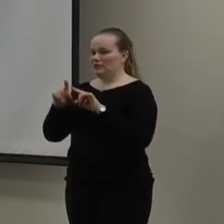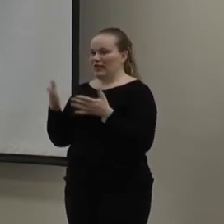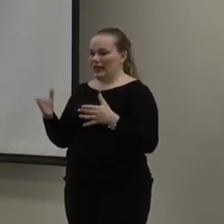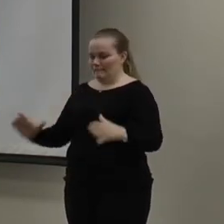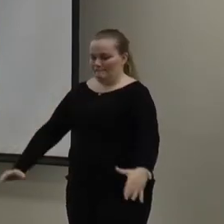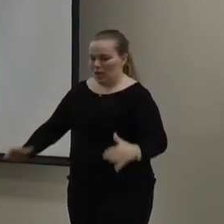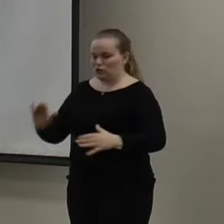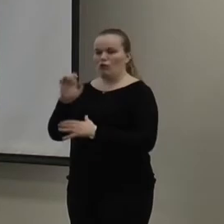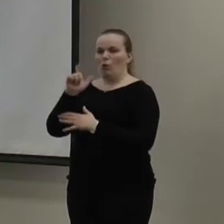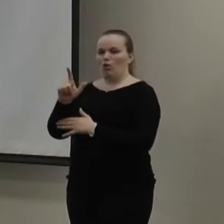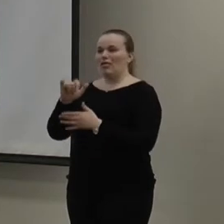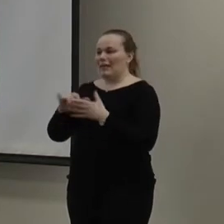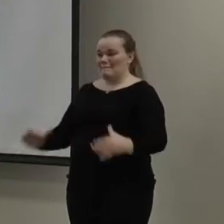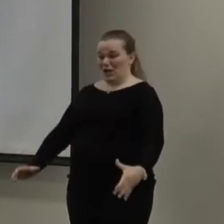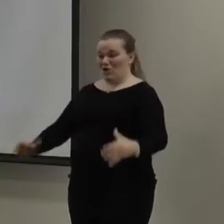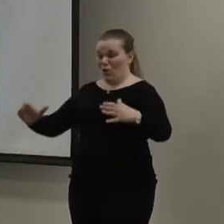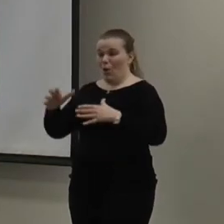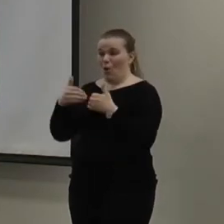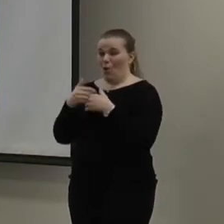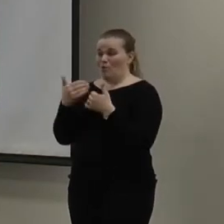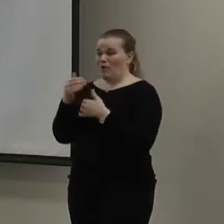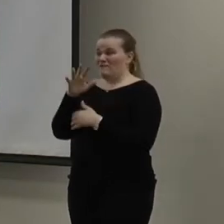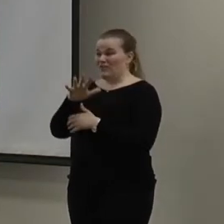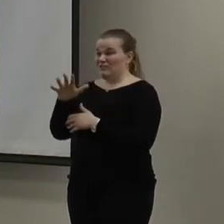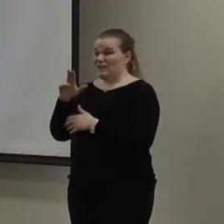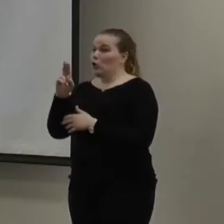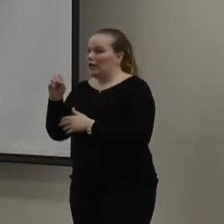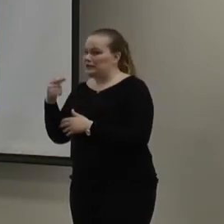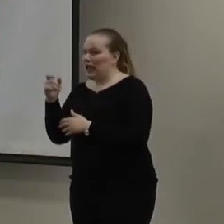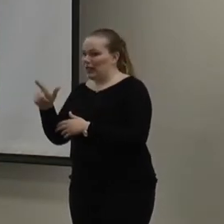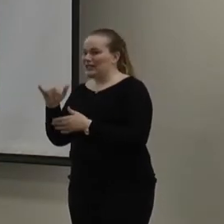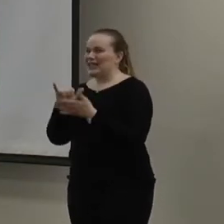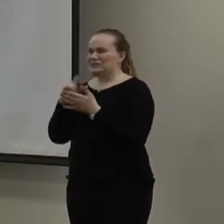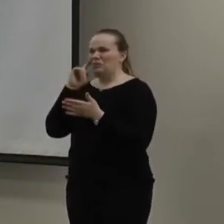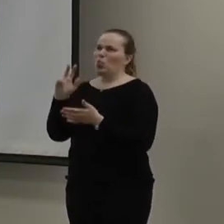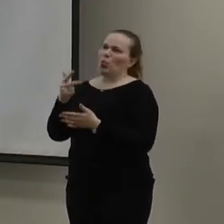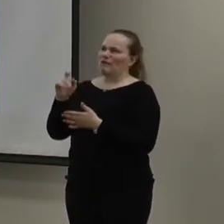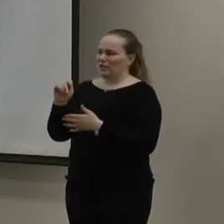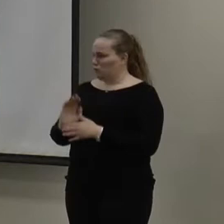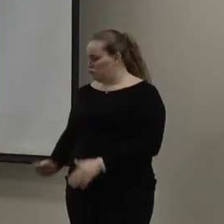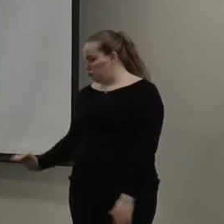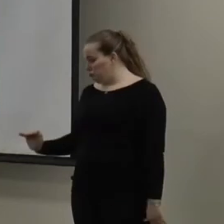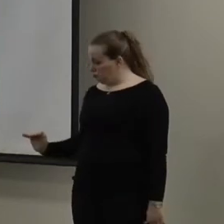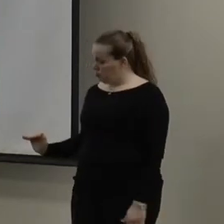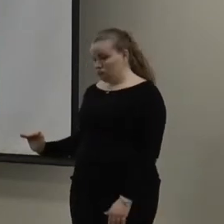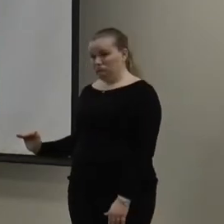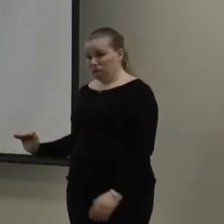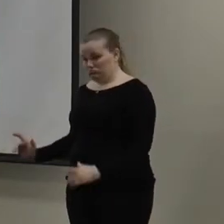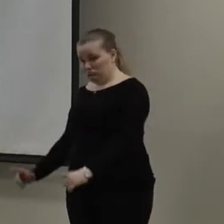of oil. These barrels hold 55 US gallons. They're about 3 feet high. So, kind of like my waist level.